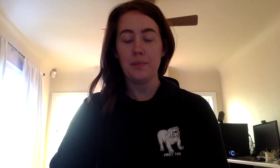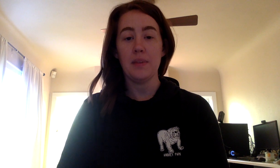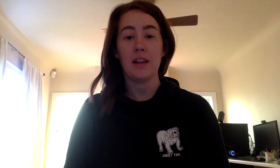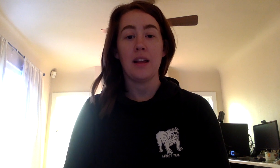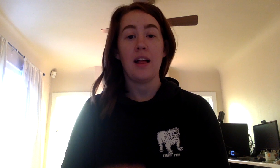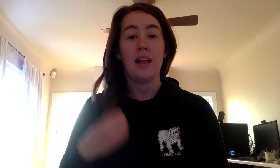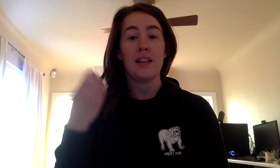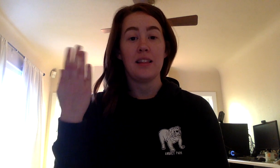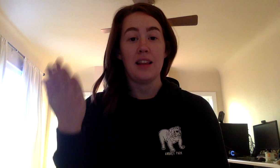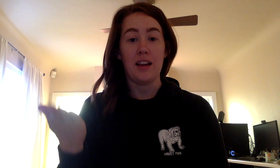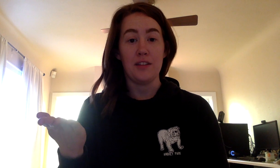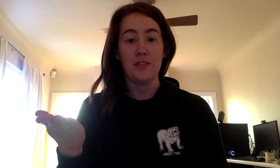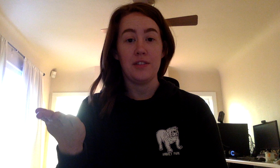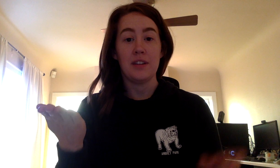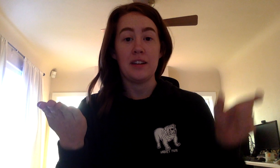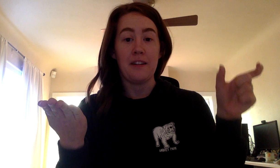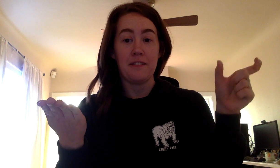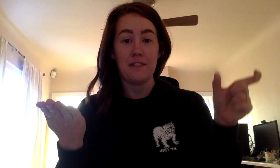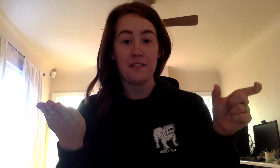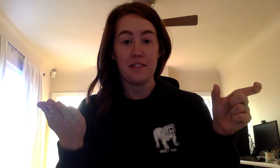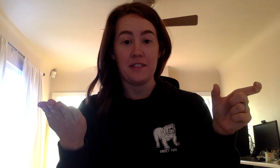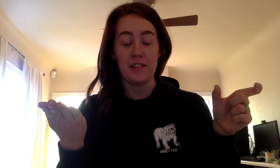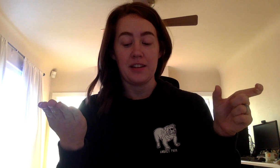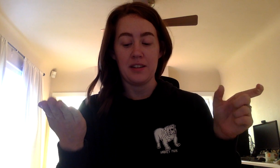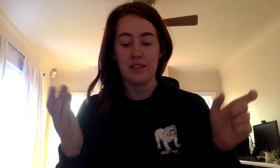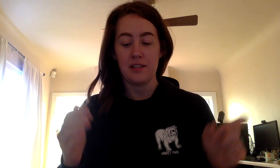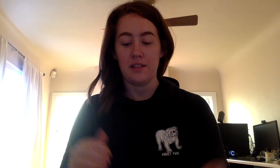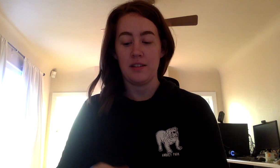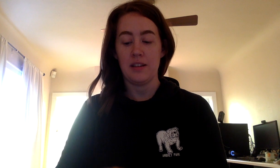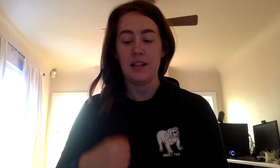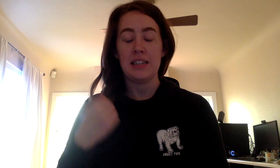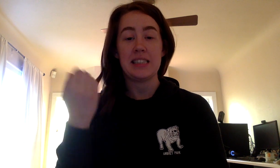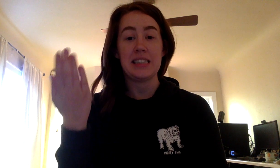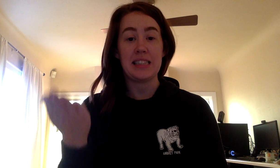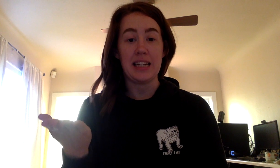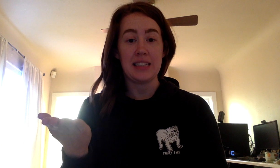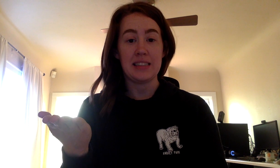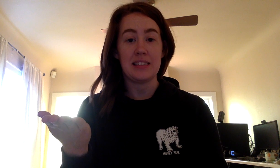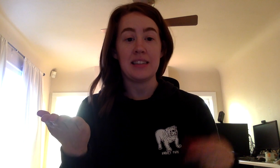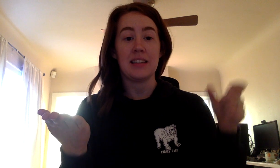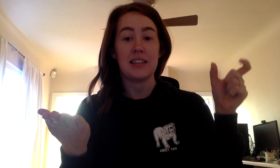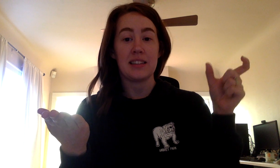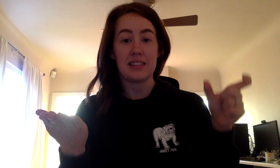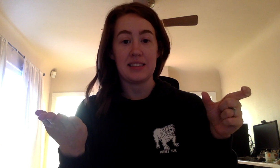Love, w. Six, x.